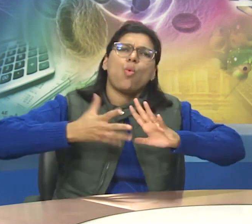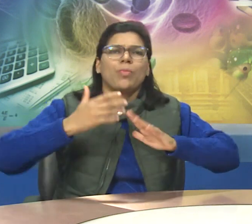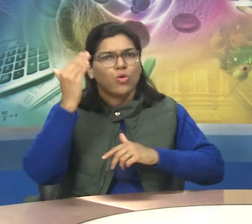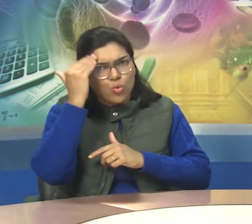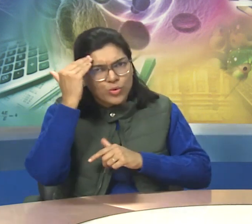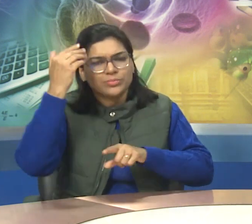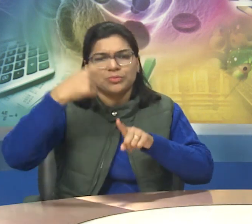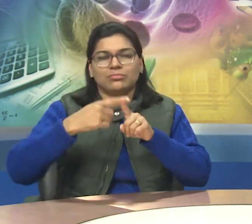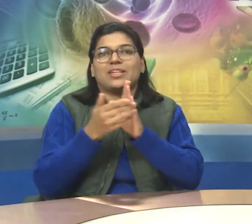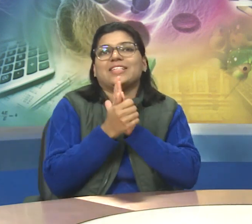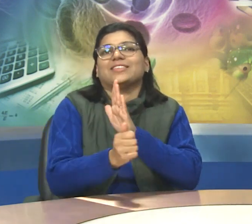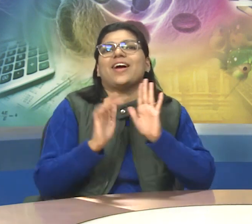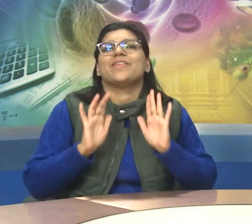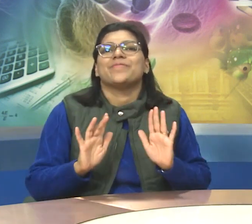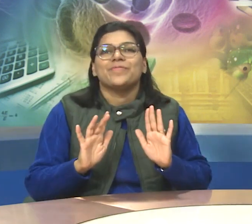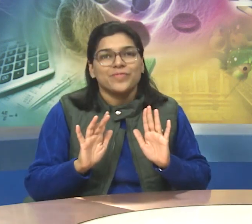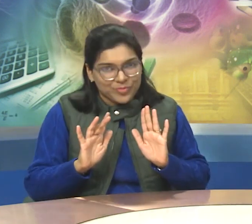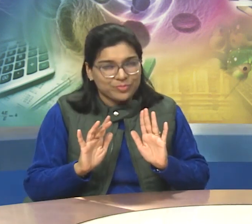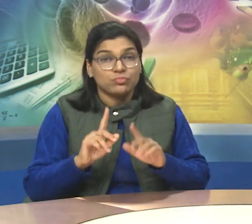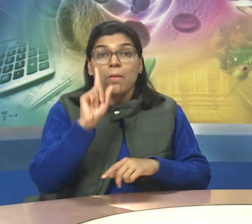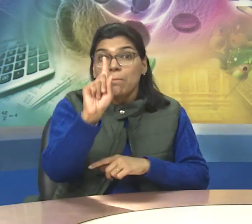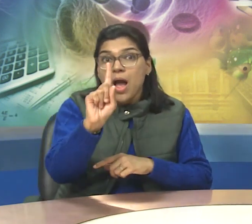education help us to gain skills.